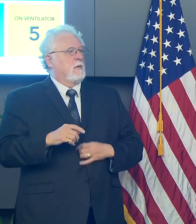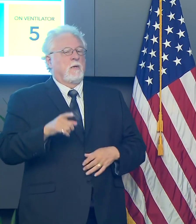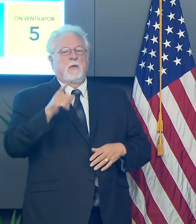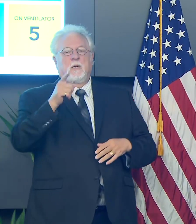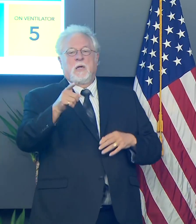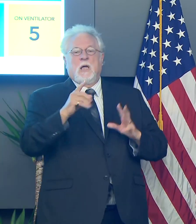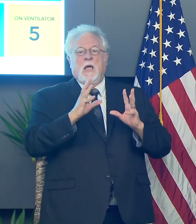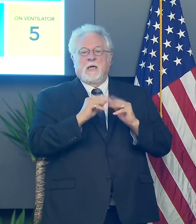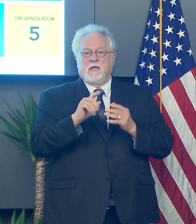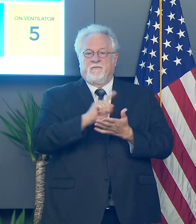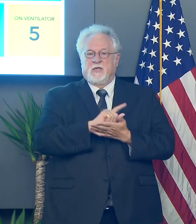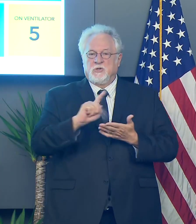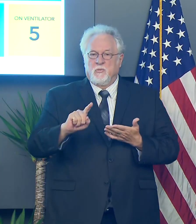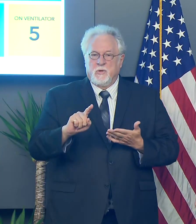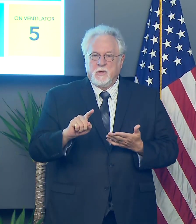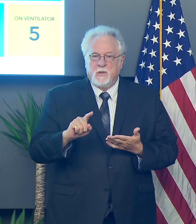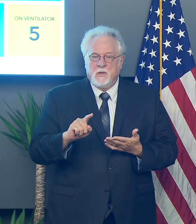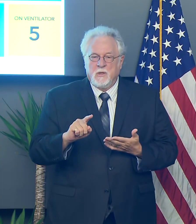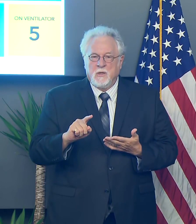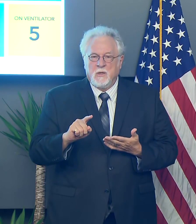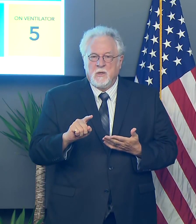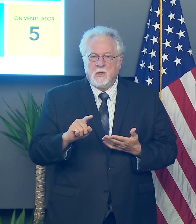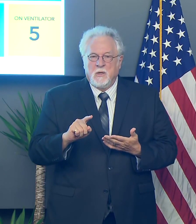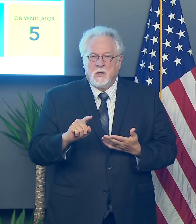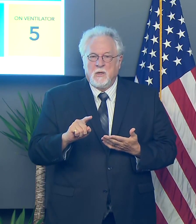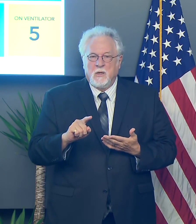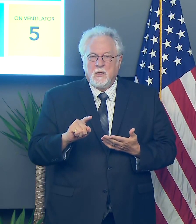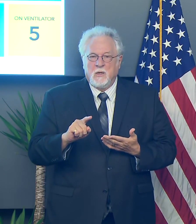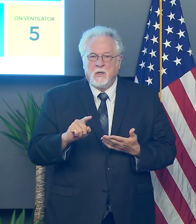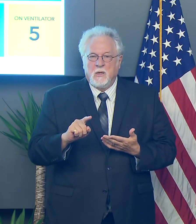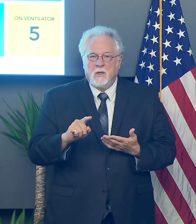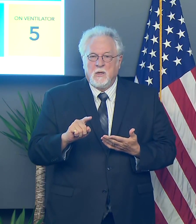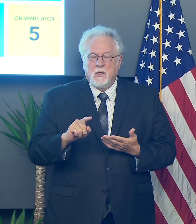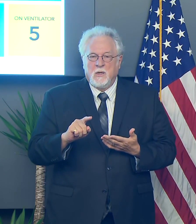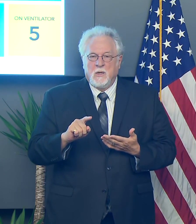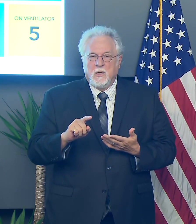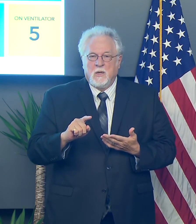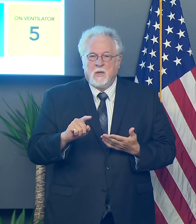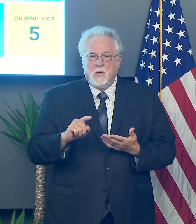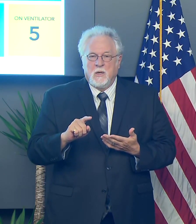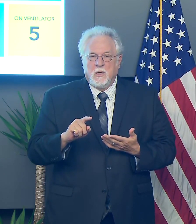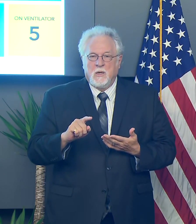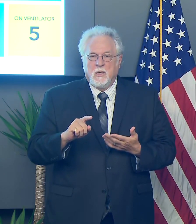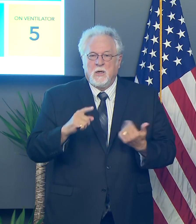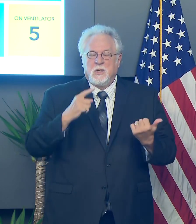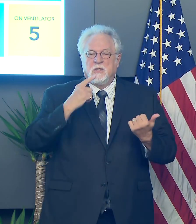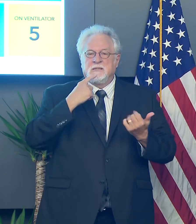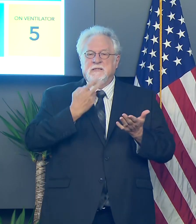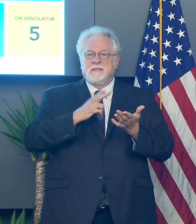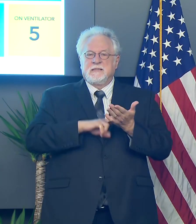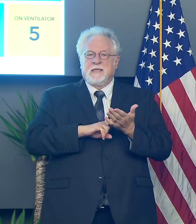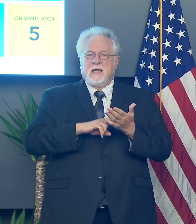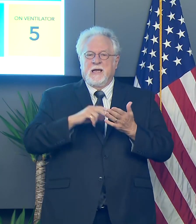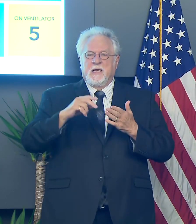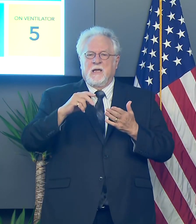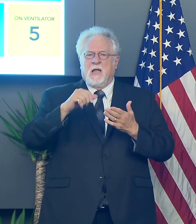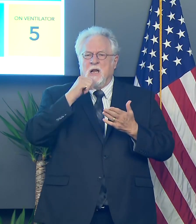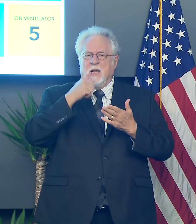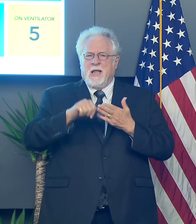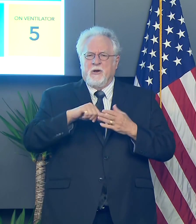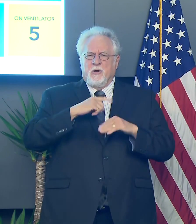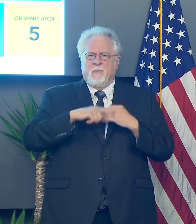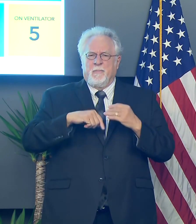it's convention week. you're the most promising Democrat to sign a letter criticizing the Democratic Party's stance on abortion rights.